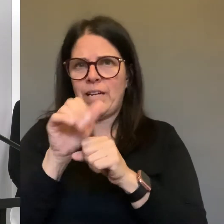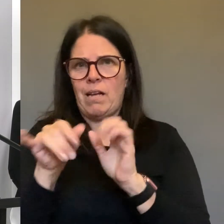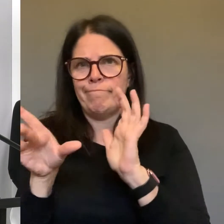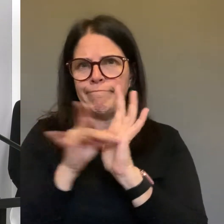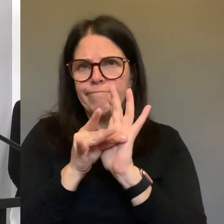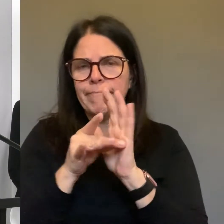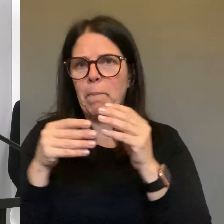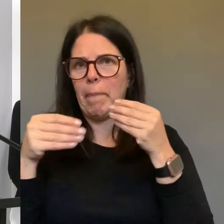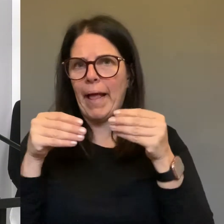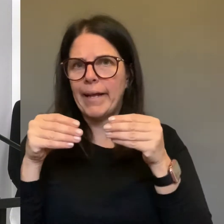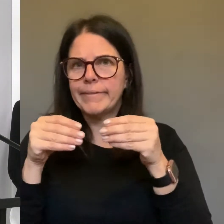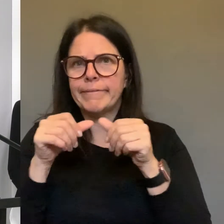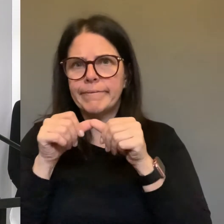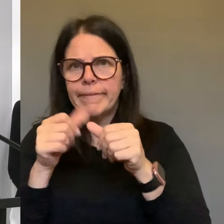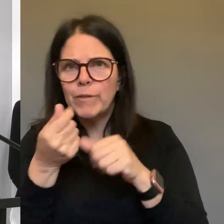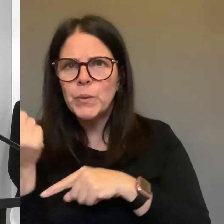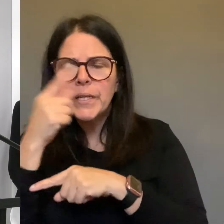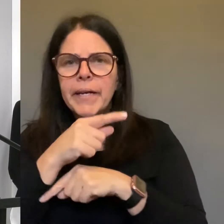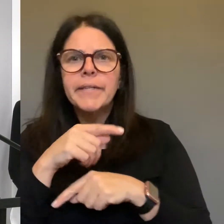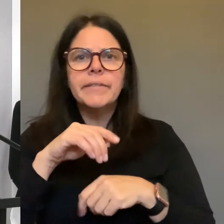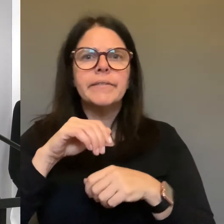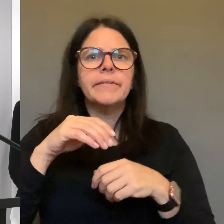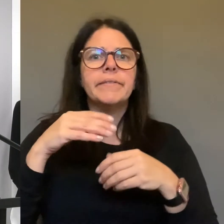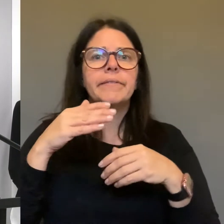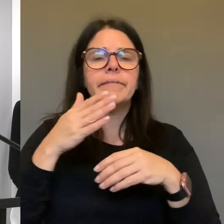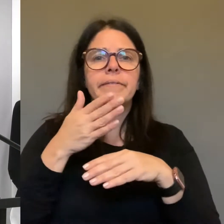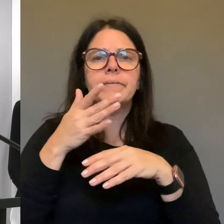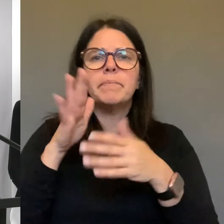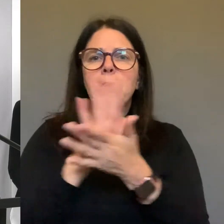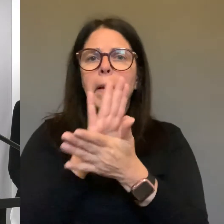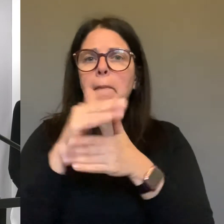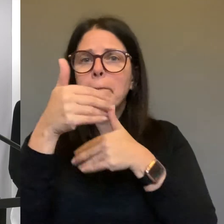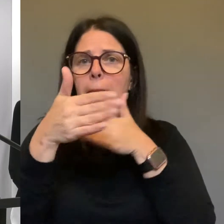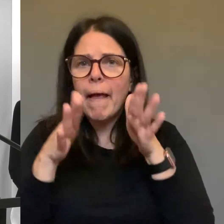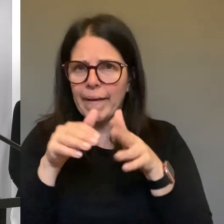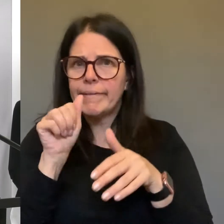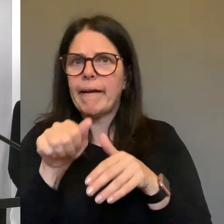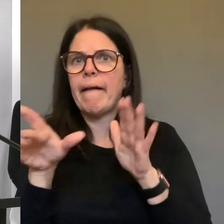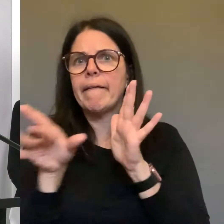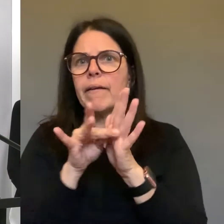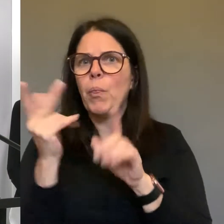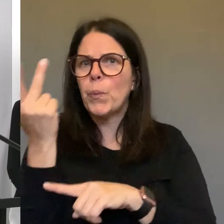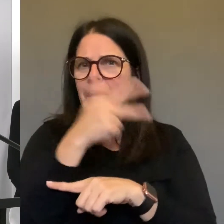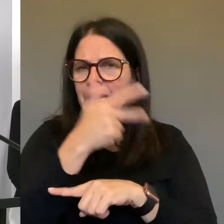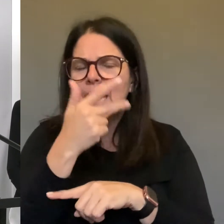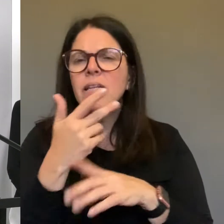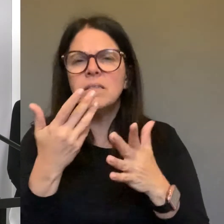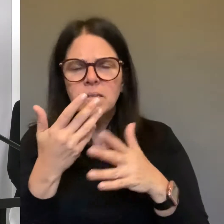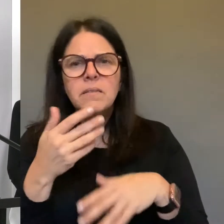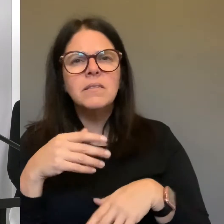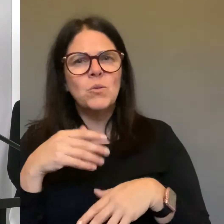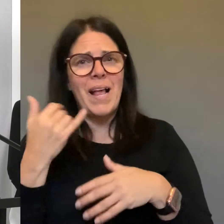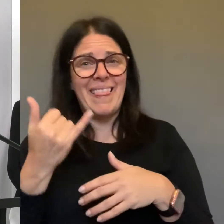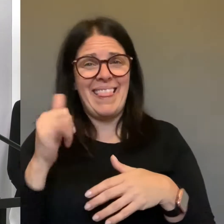need to adopt protocols for bringing groceries into your home. If this video has 12 million views, is this